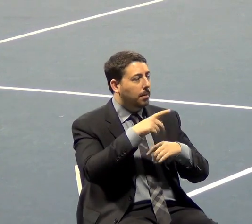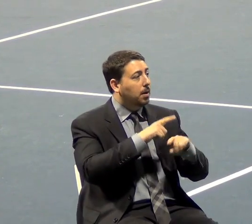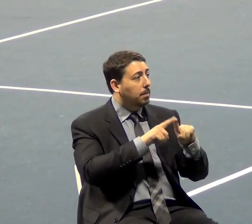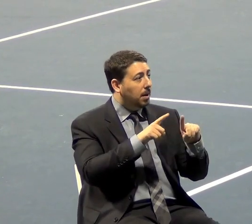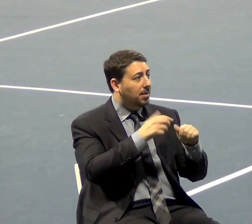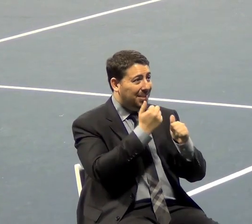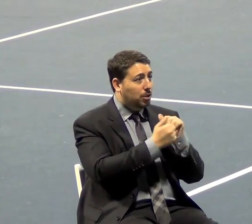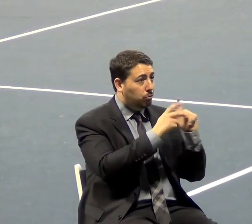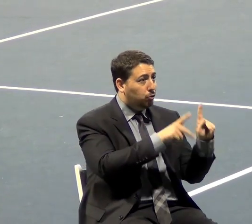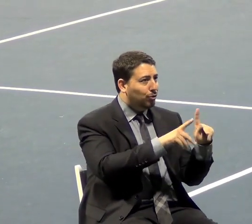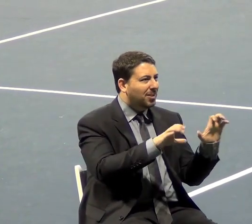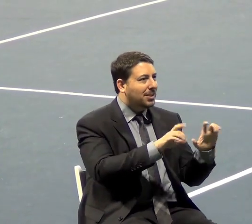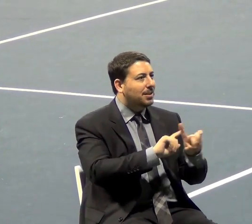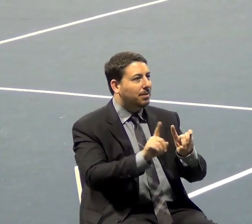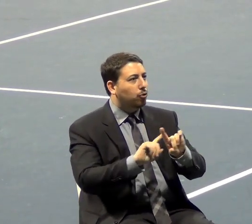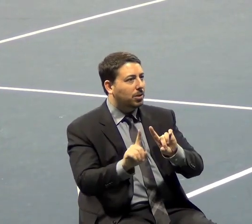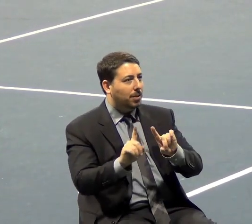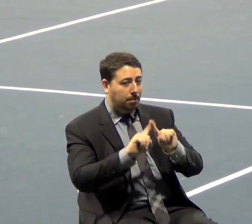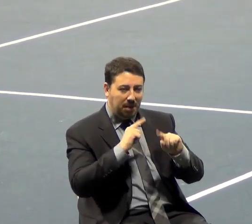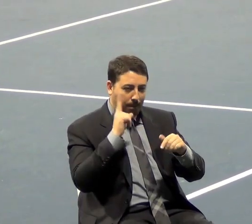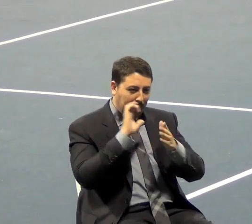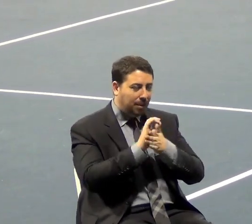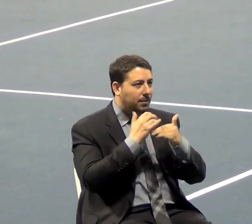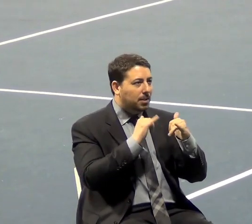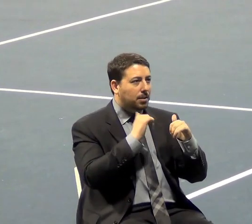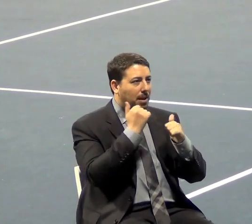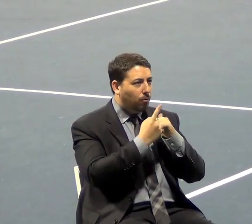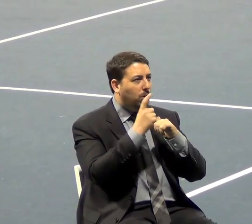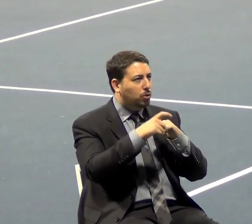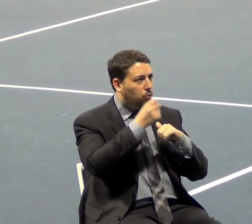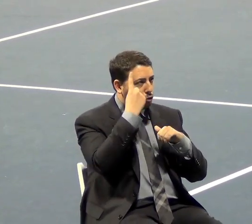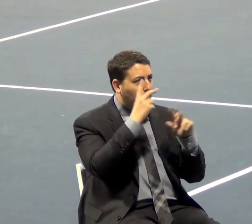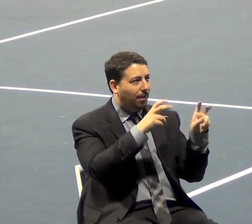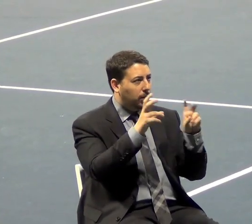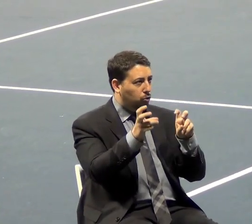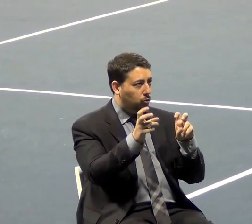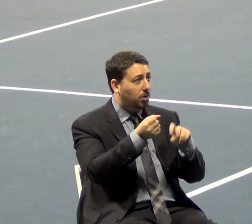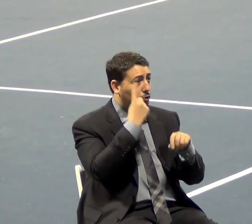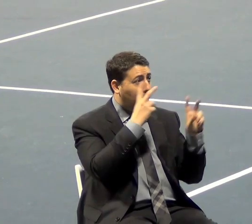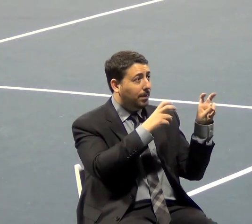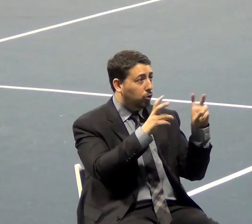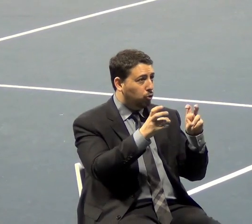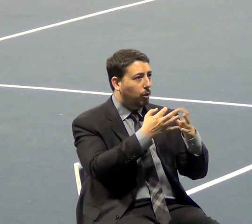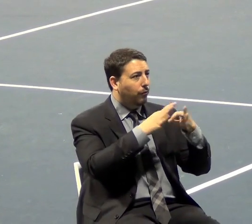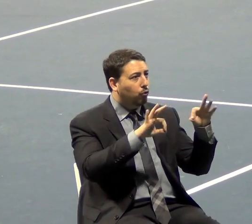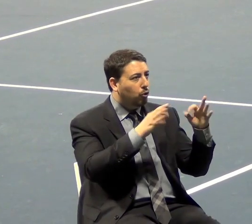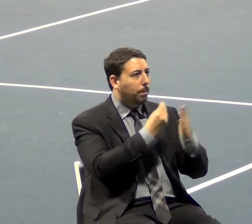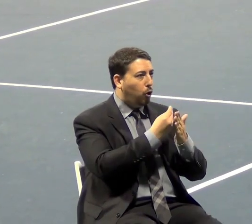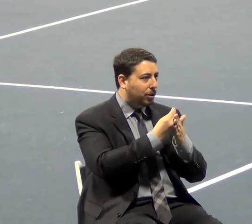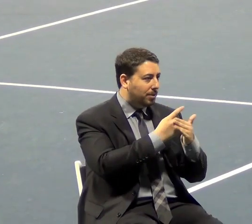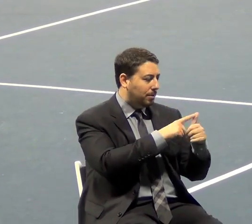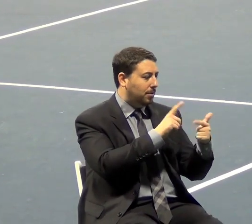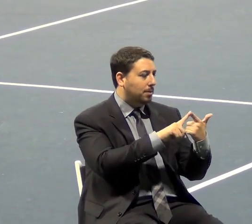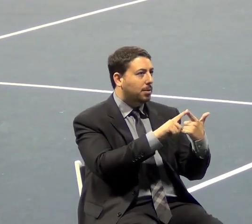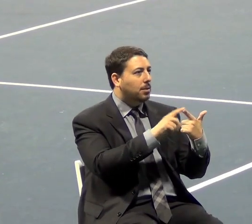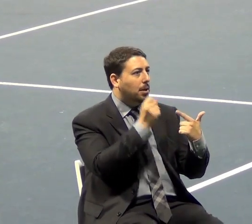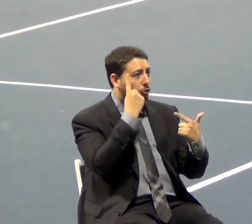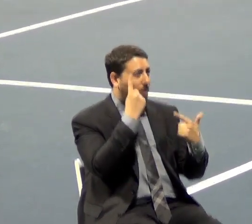it a different way. But I do believe we have to all understand the issues, understand the issues of free markets, understand the principles of